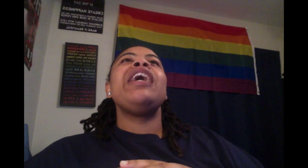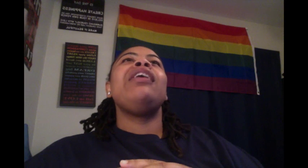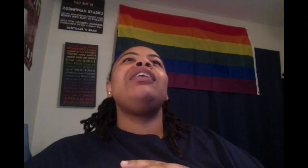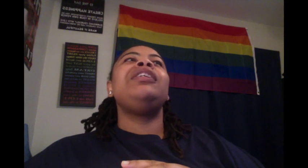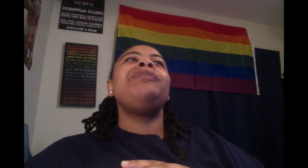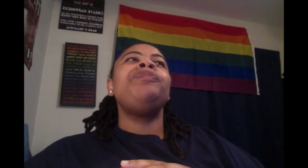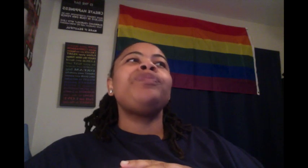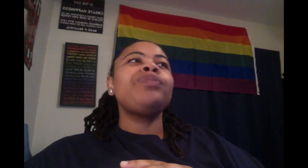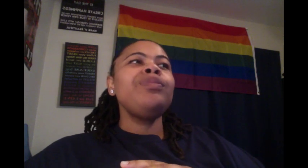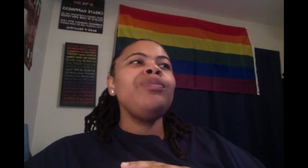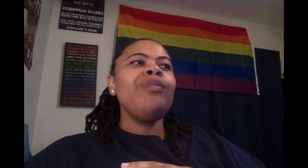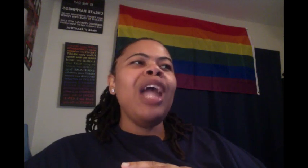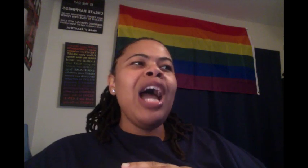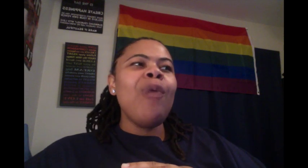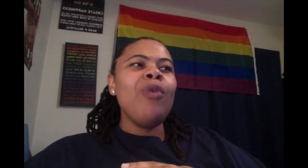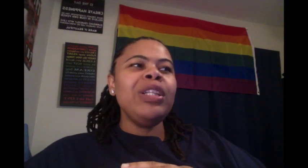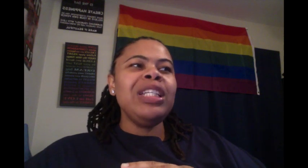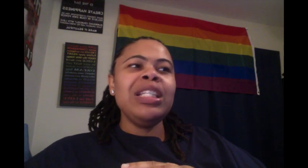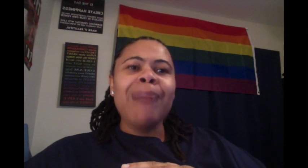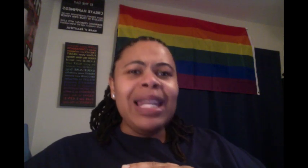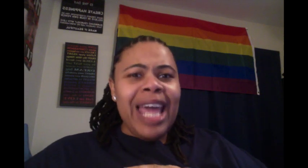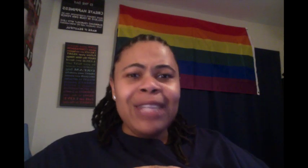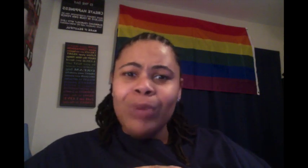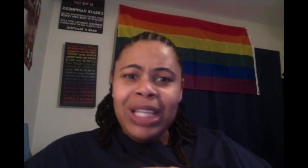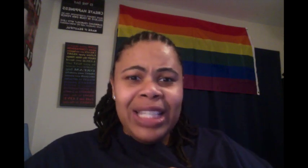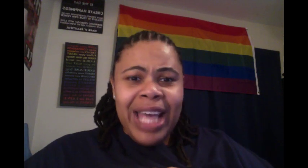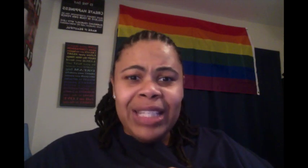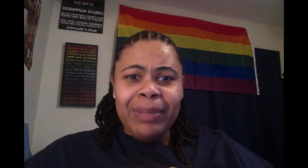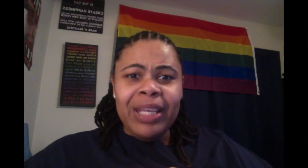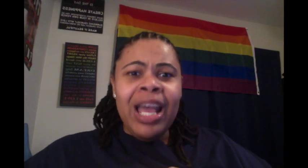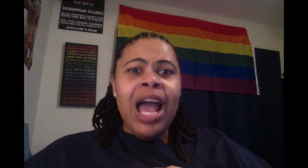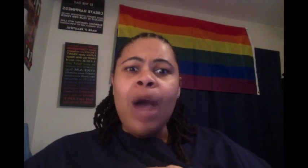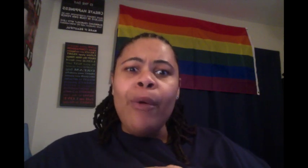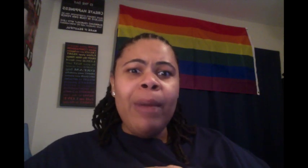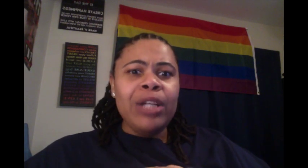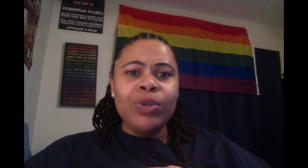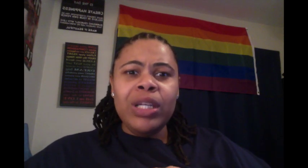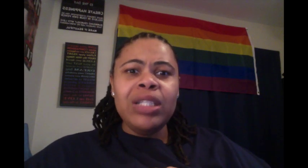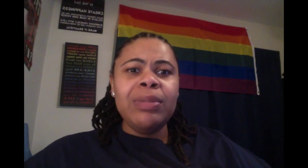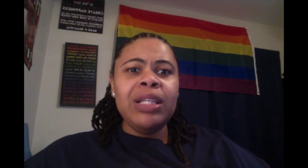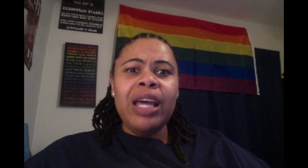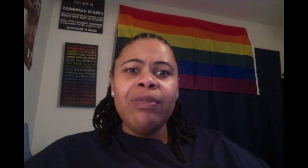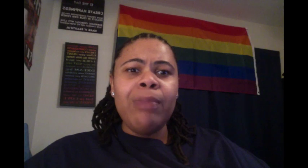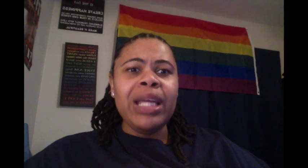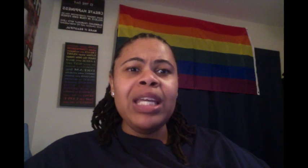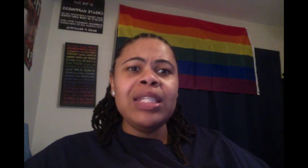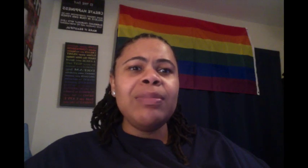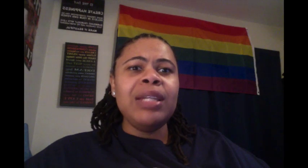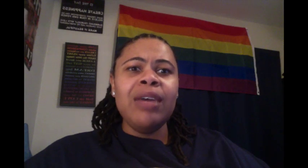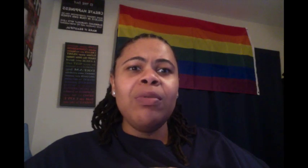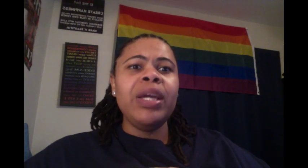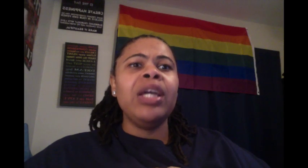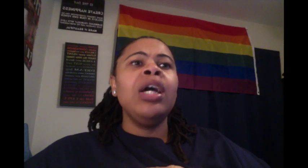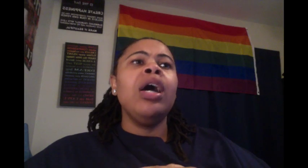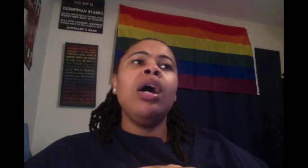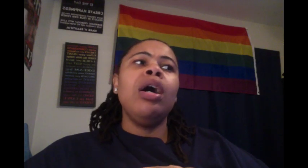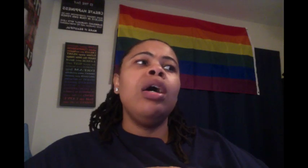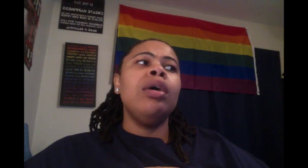um, I want, this is my last will and testament. I want my daughter to be left, my kids to be left with, um,